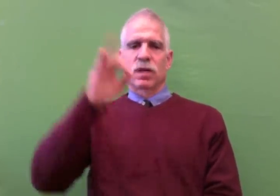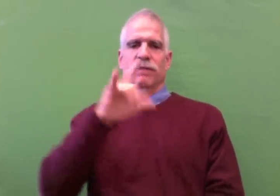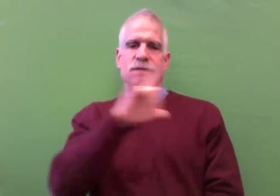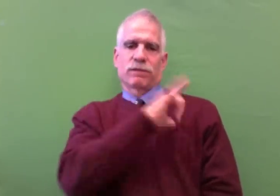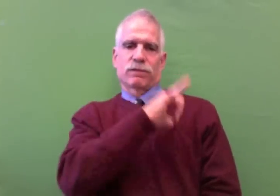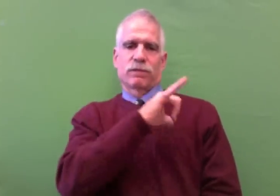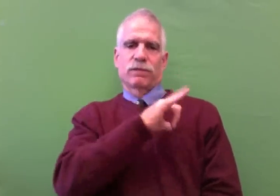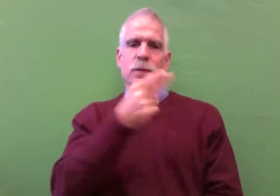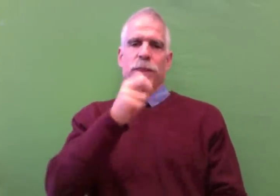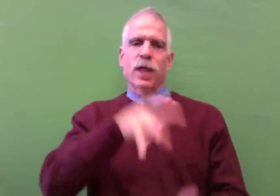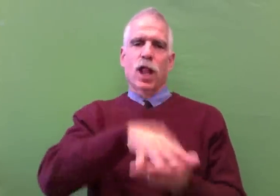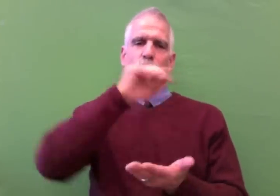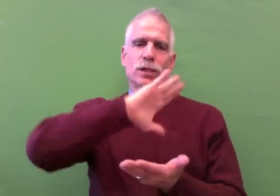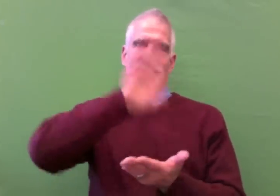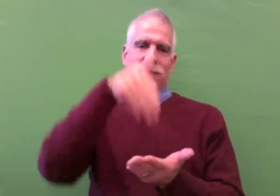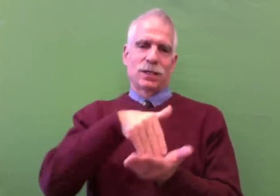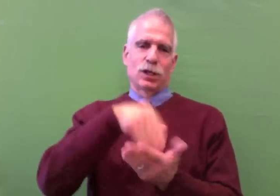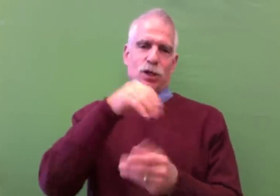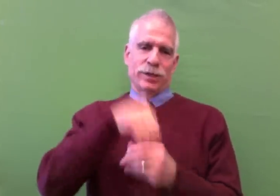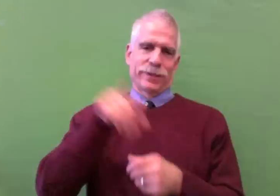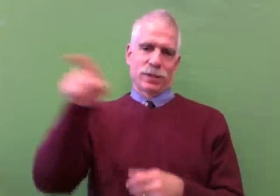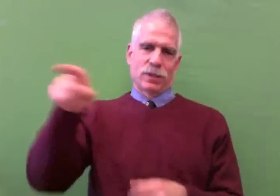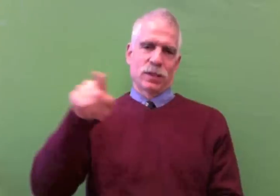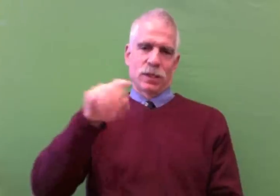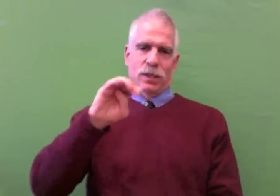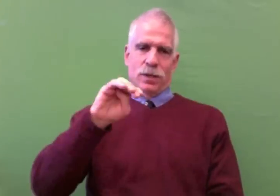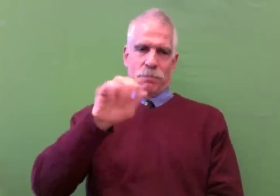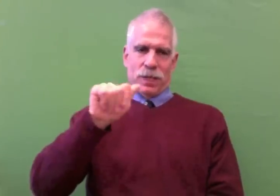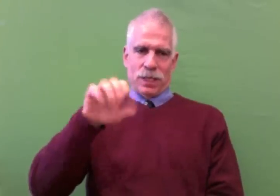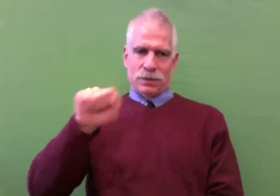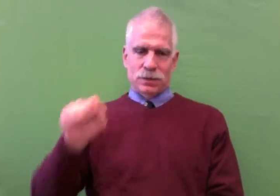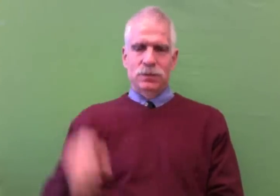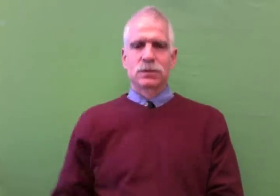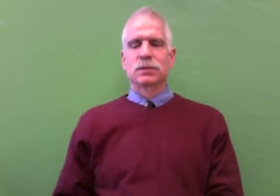who is head of the Learning Center in Massachusetts.